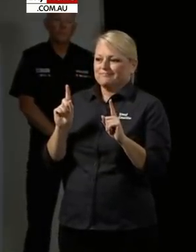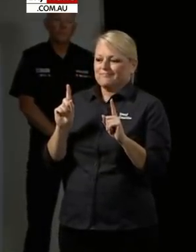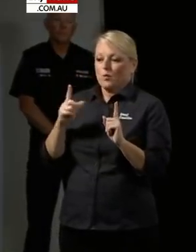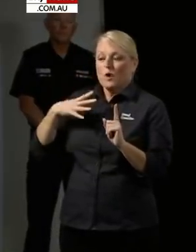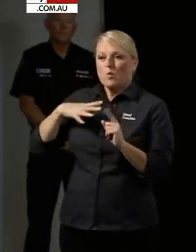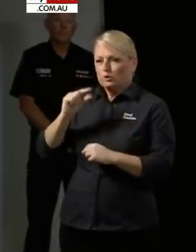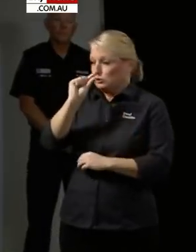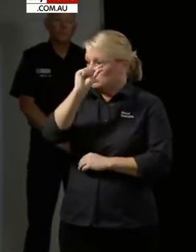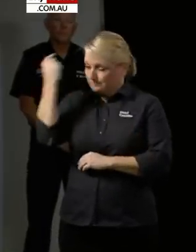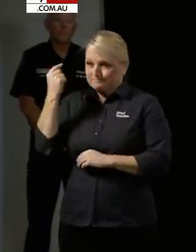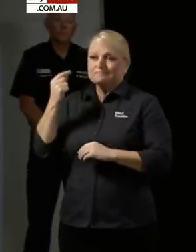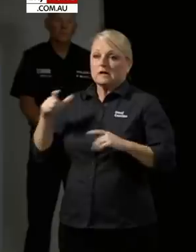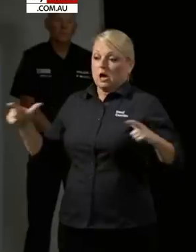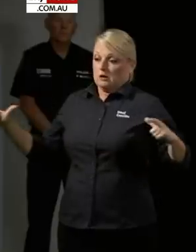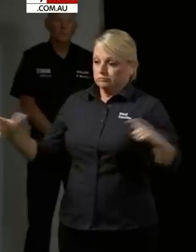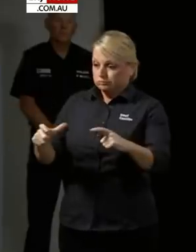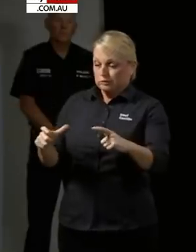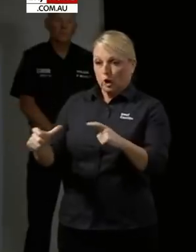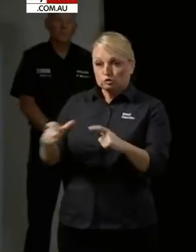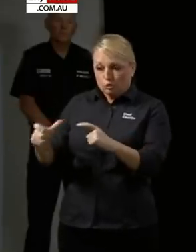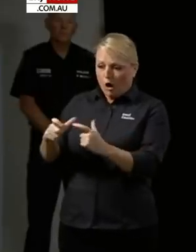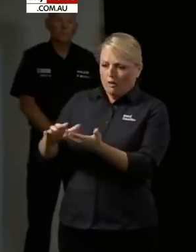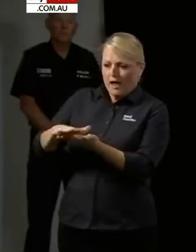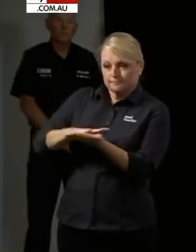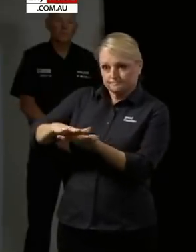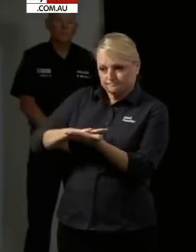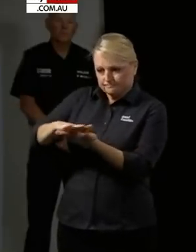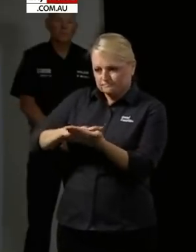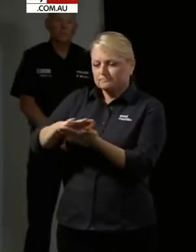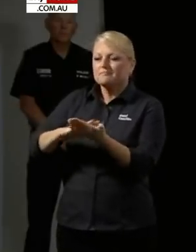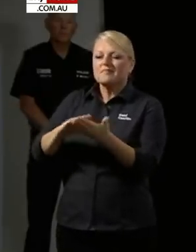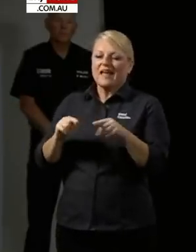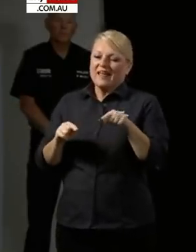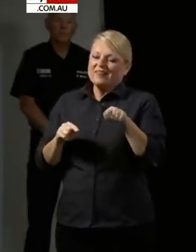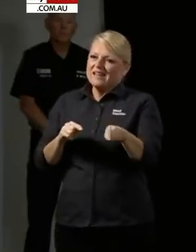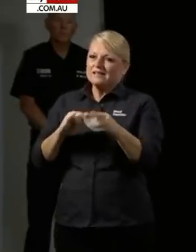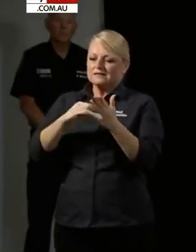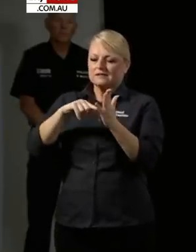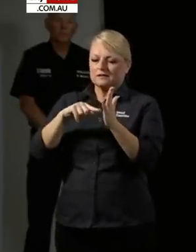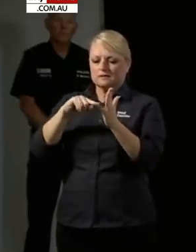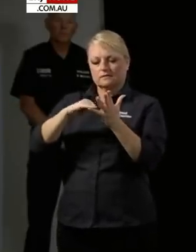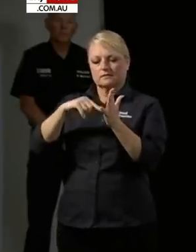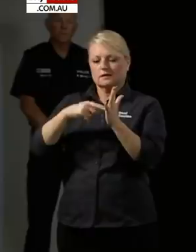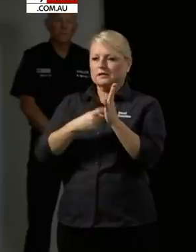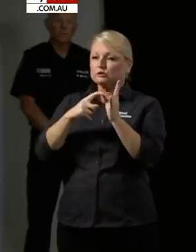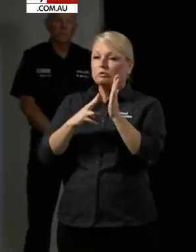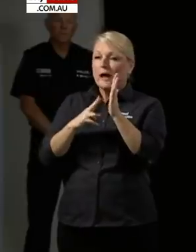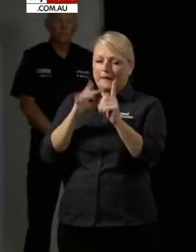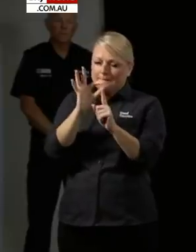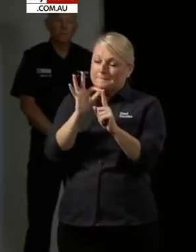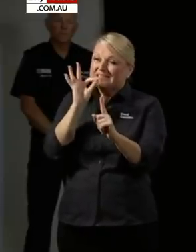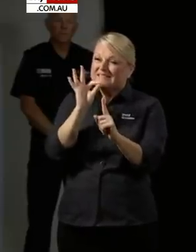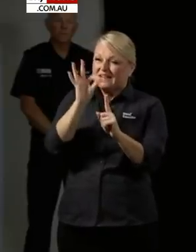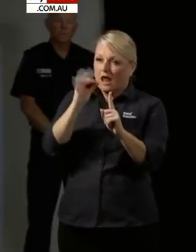in our community. This particular strain has had certain characteristics. It has a very very short